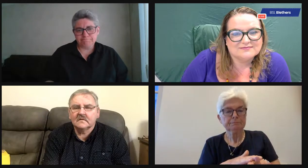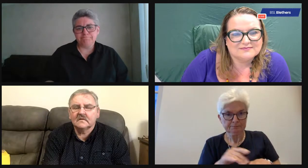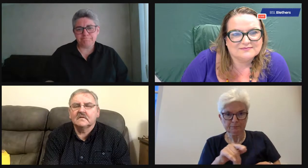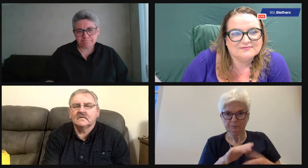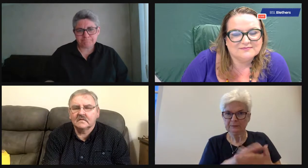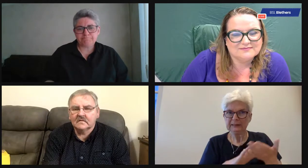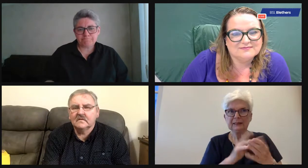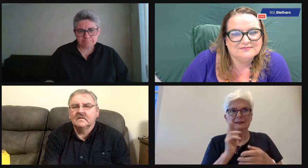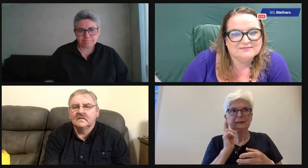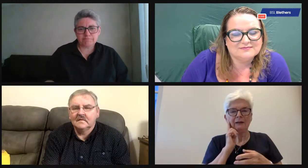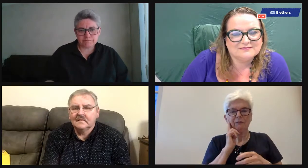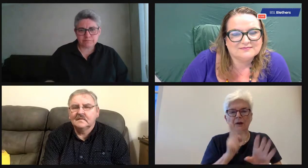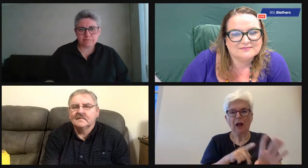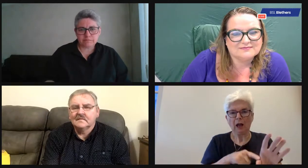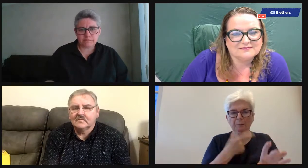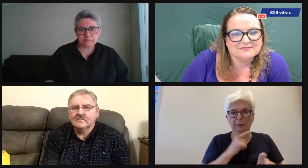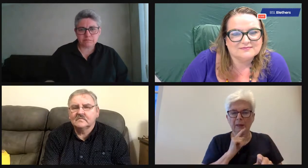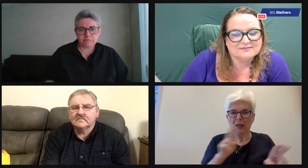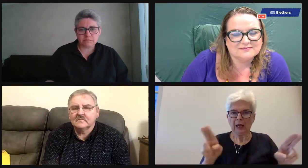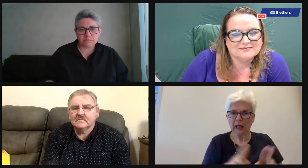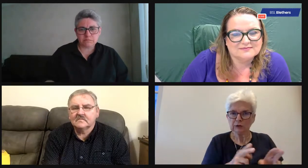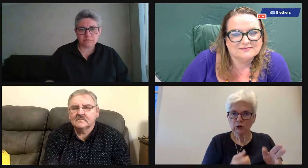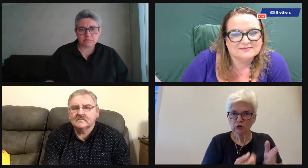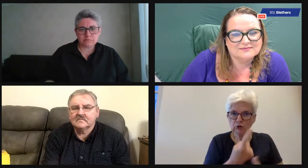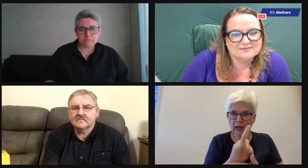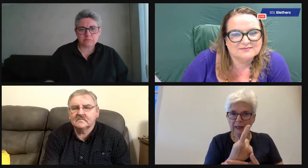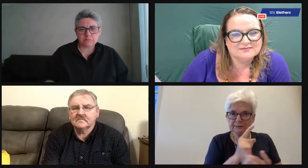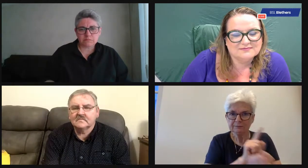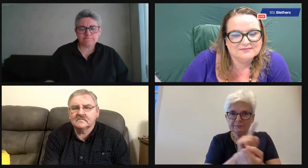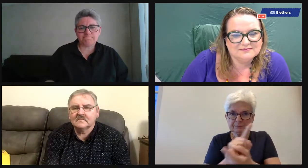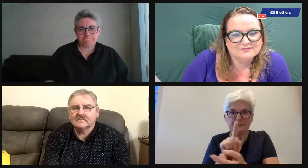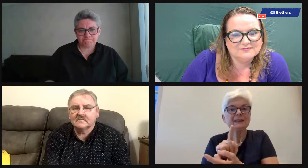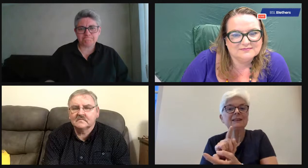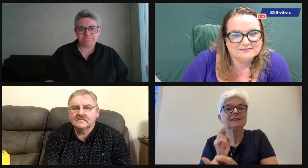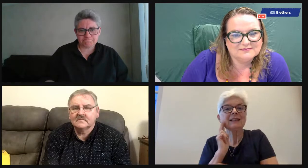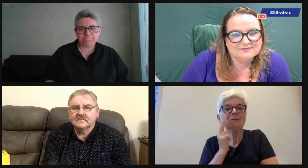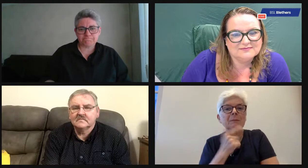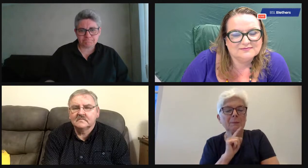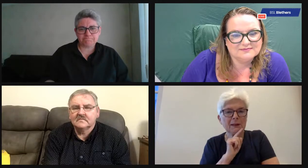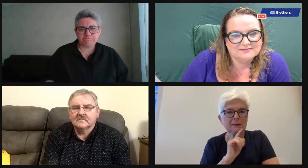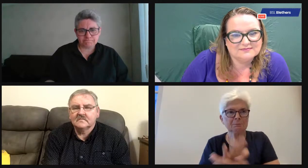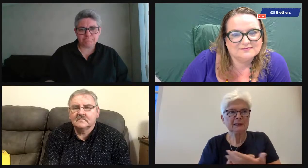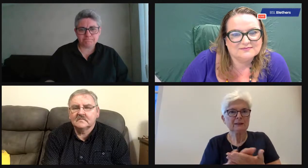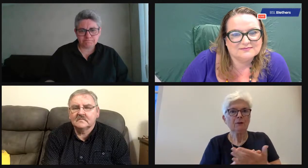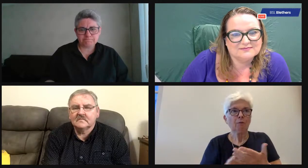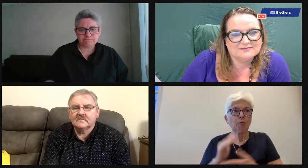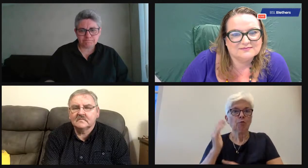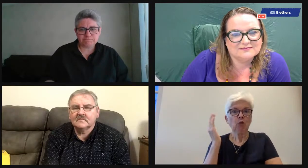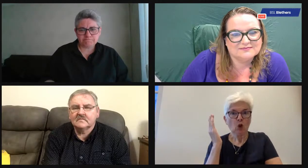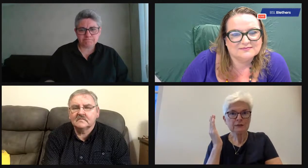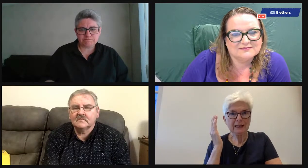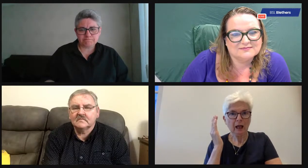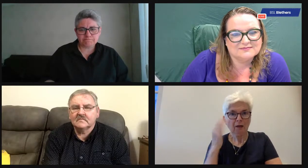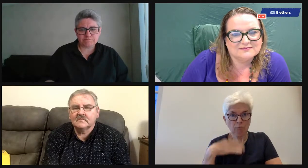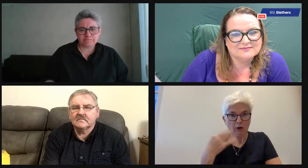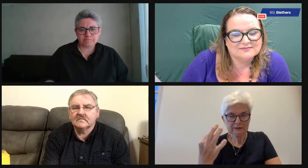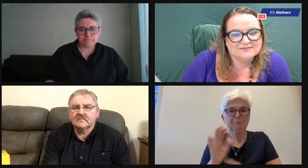now when deaf children are mainstreamed, I think many young deaf people have fewer opportunities to meet other deaf people.